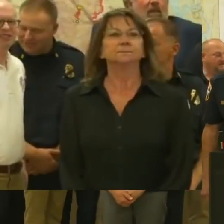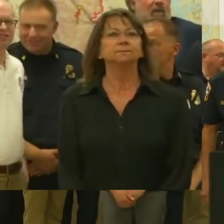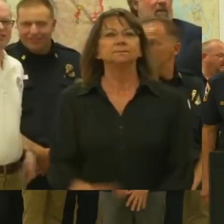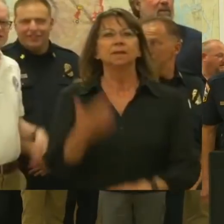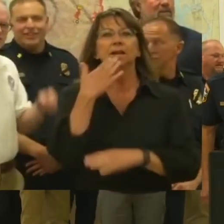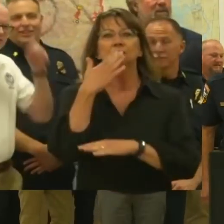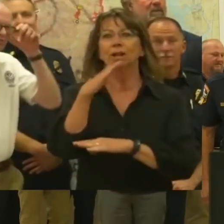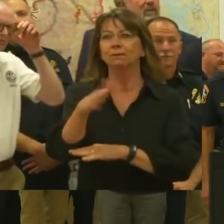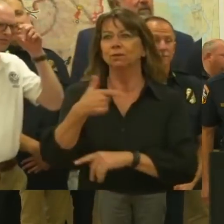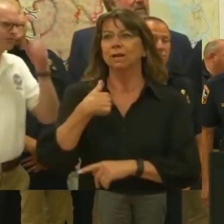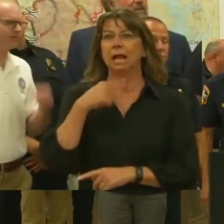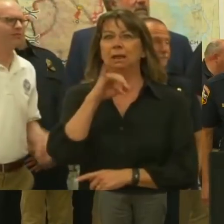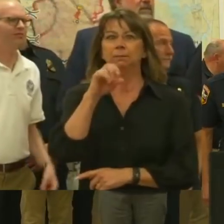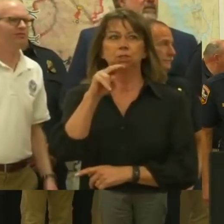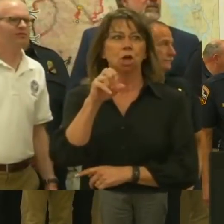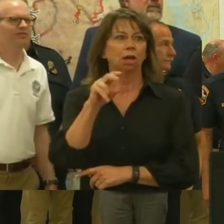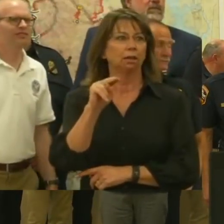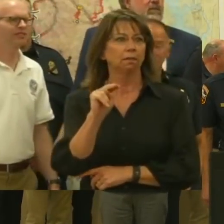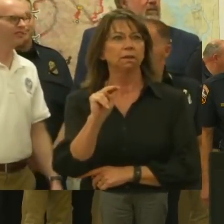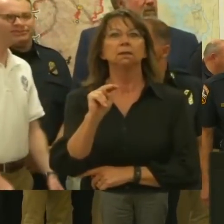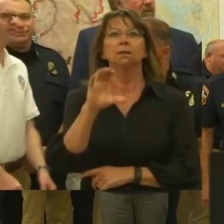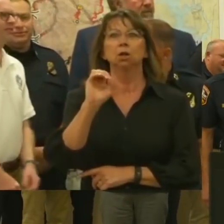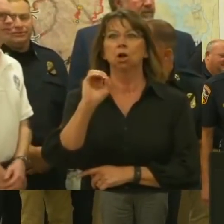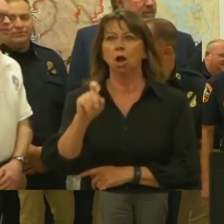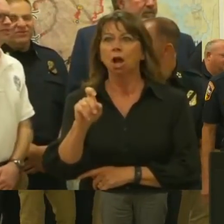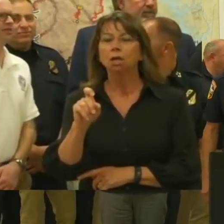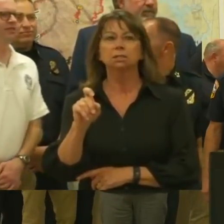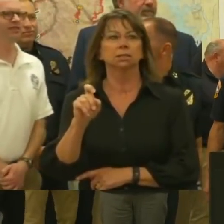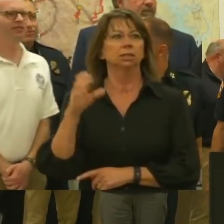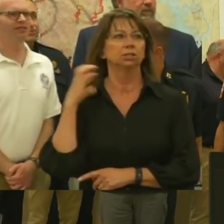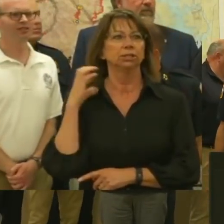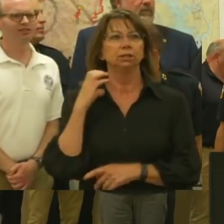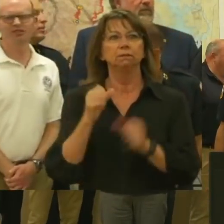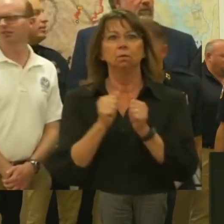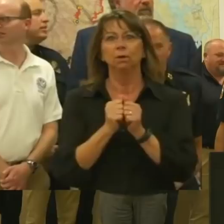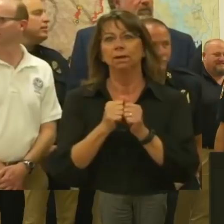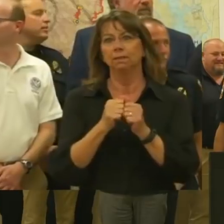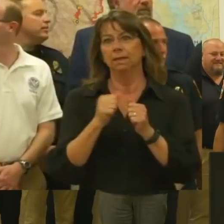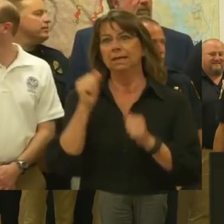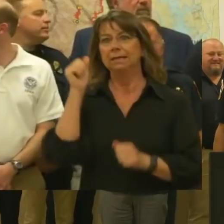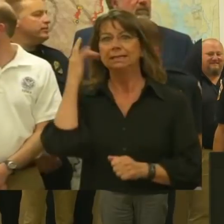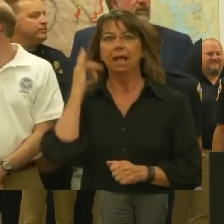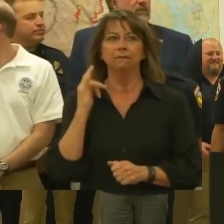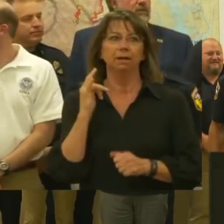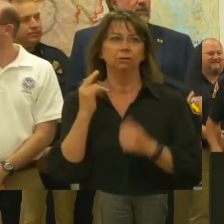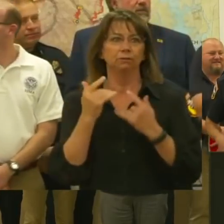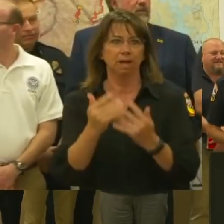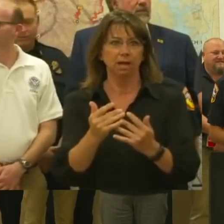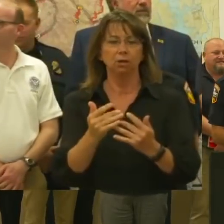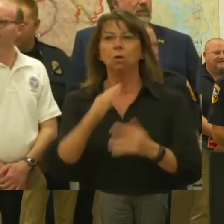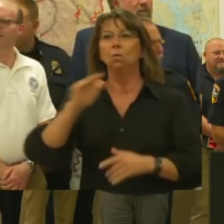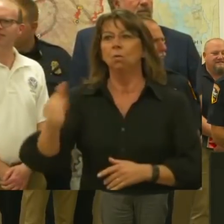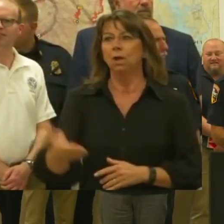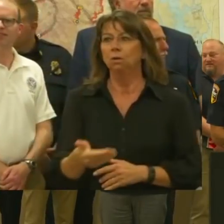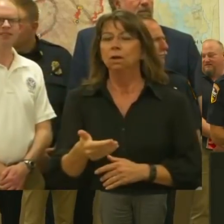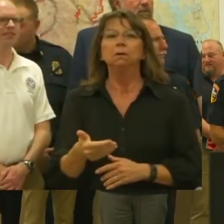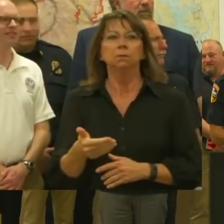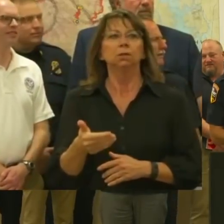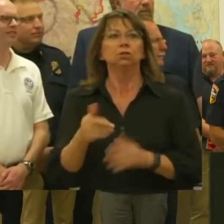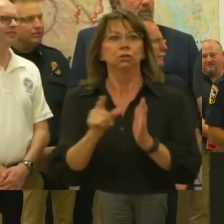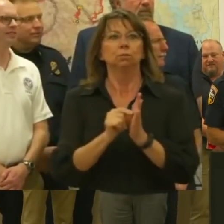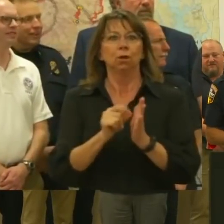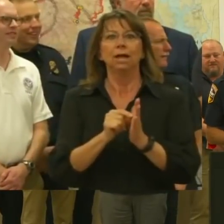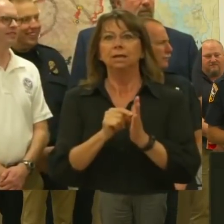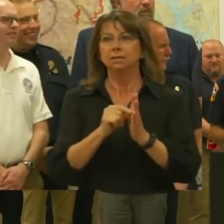Good afternoon, my name is Jonathan Cox, Battalion Chief and Information Officer with CAL FIRE. Welcome to the CAR press conference. Just a few things. Firstly,